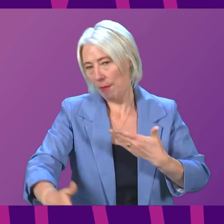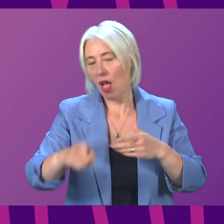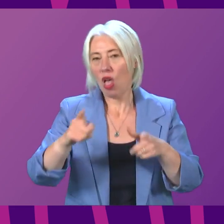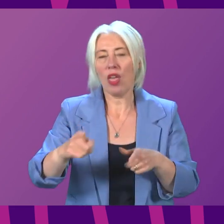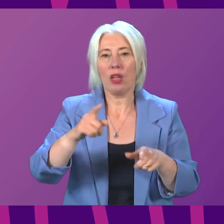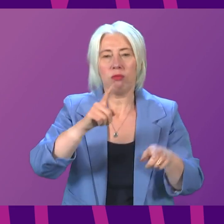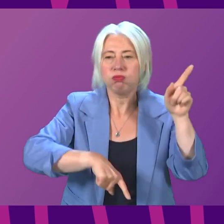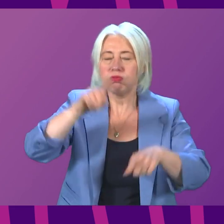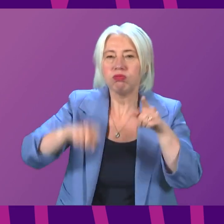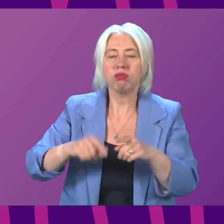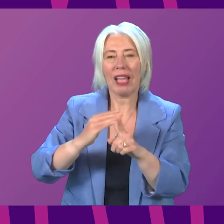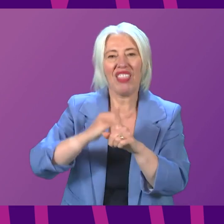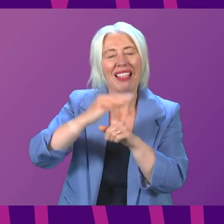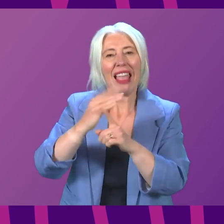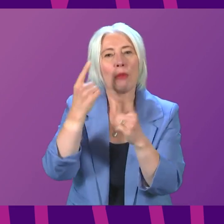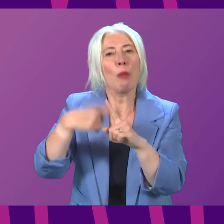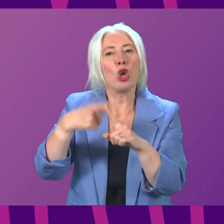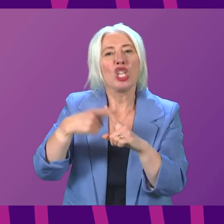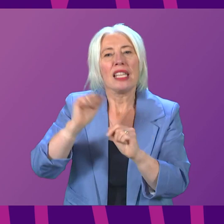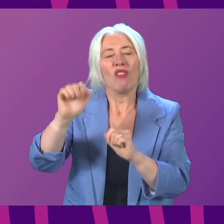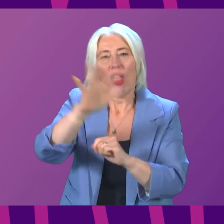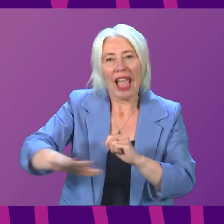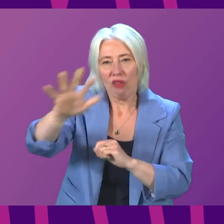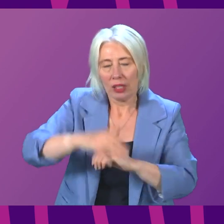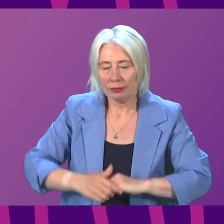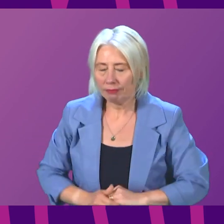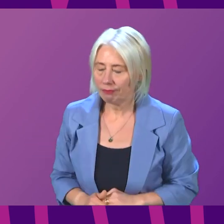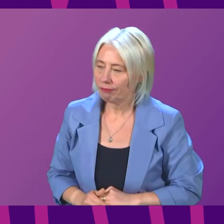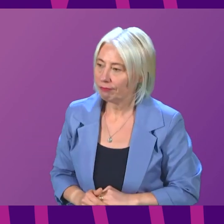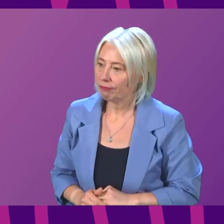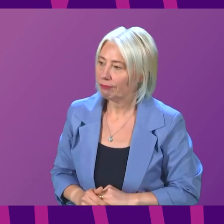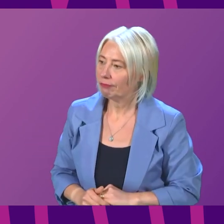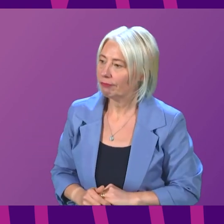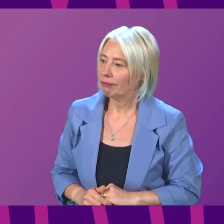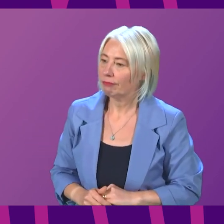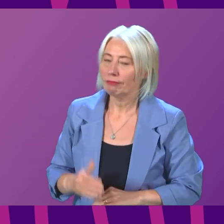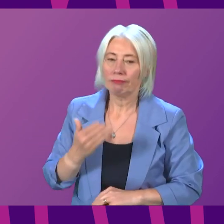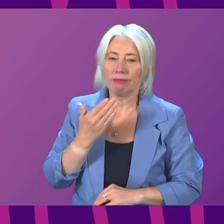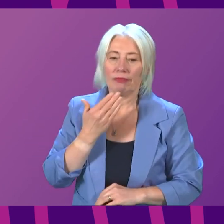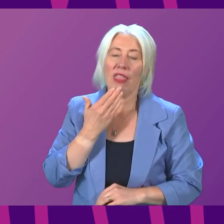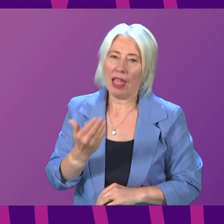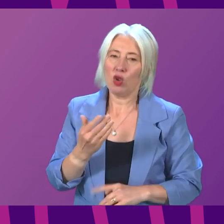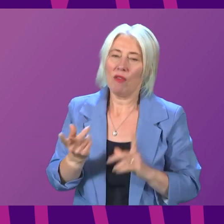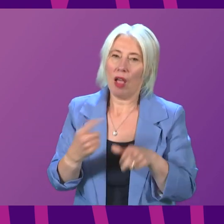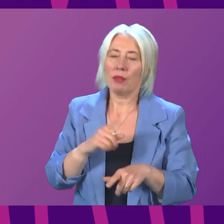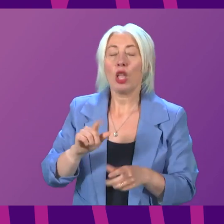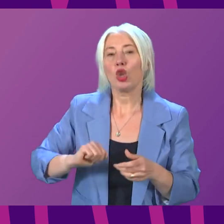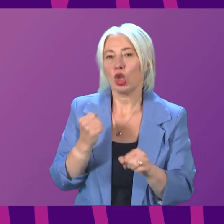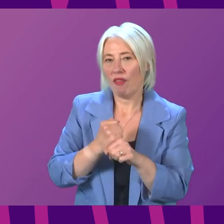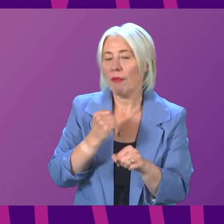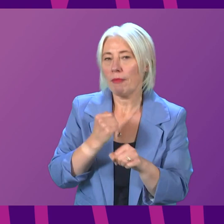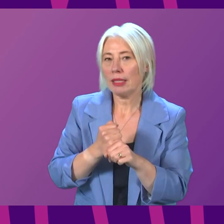biodiversity and climate emergencies. Rachel Hamilton. I thank the First Minister for that answer. Scottish Government